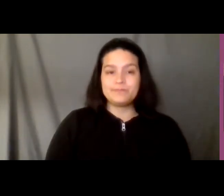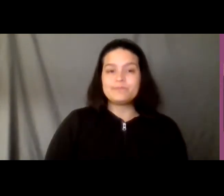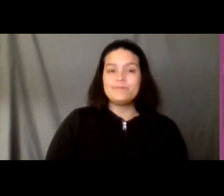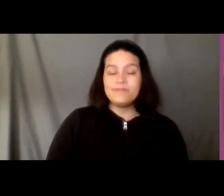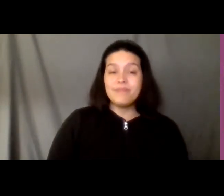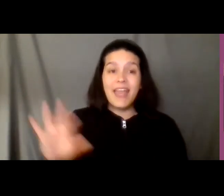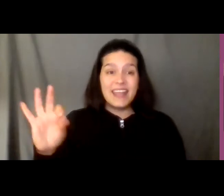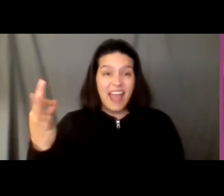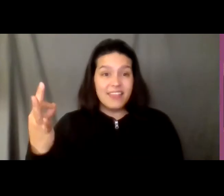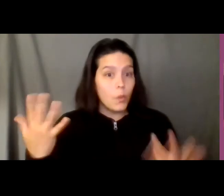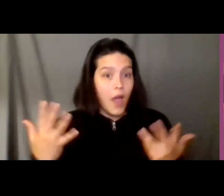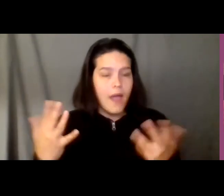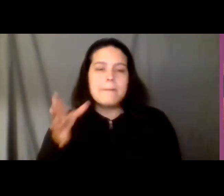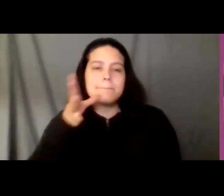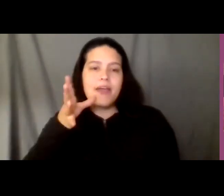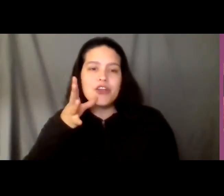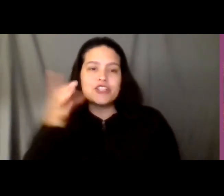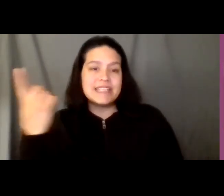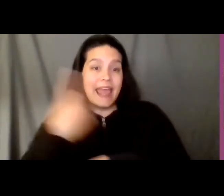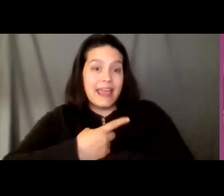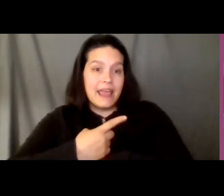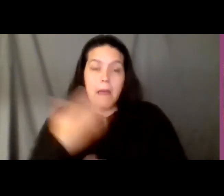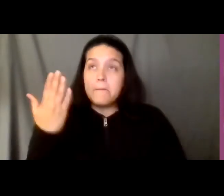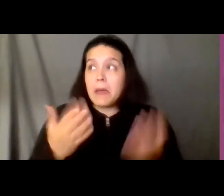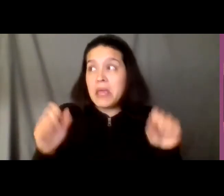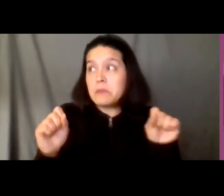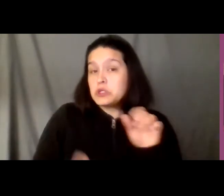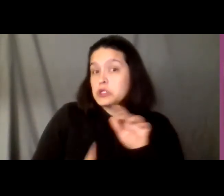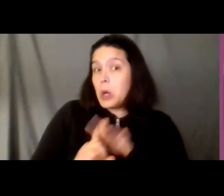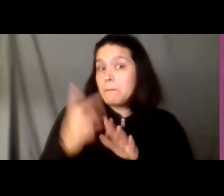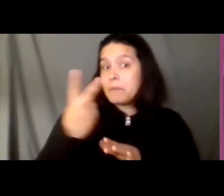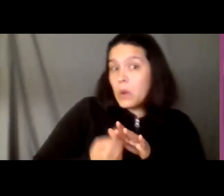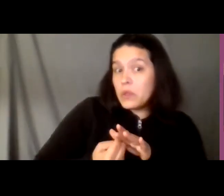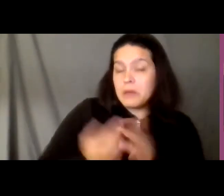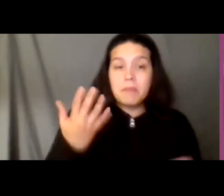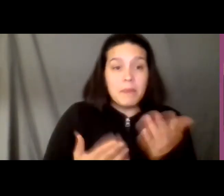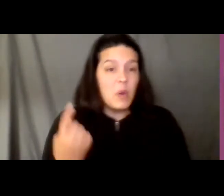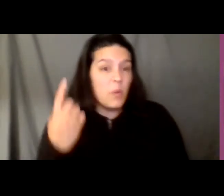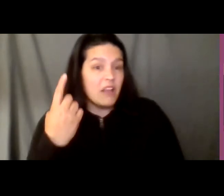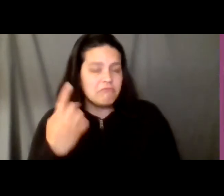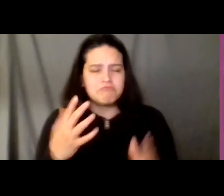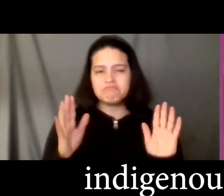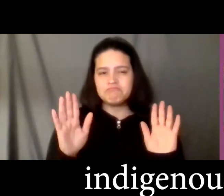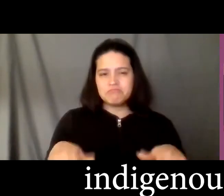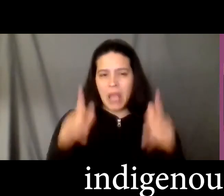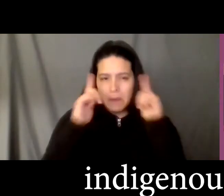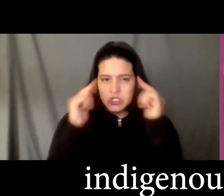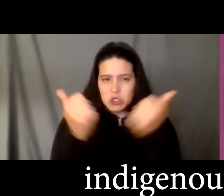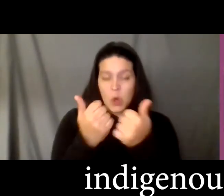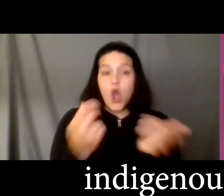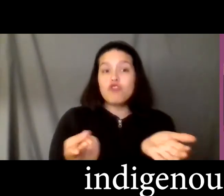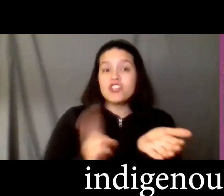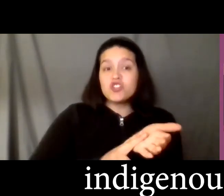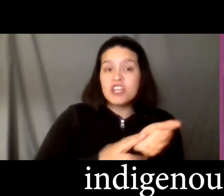is mother's day so you might be able to make both of the events or just one of the events whichever registration's happening